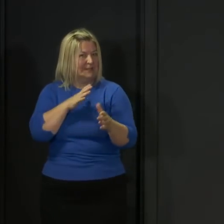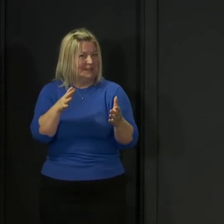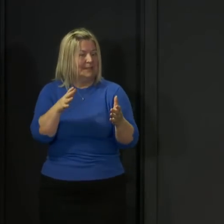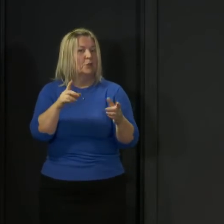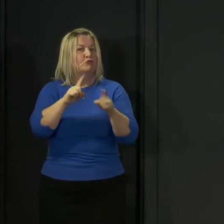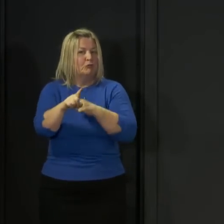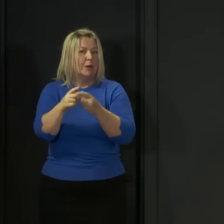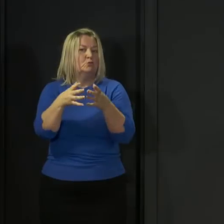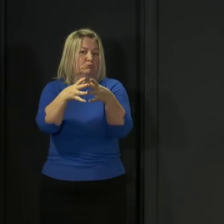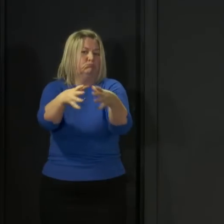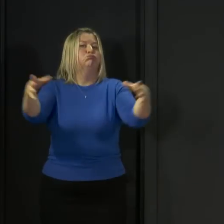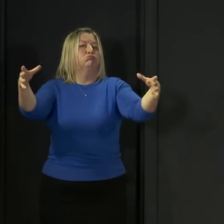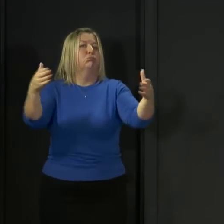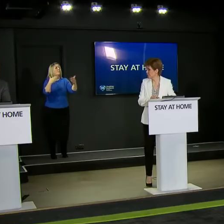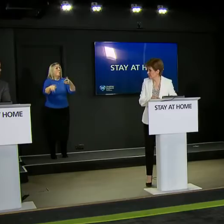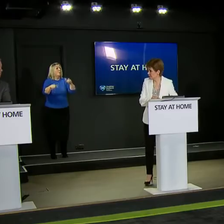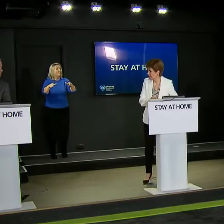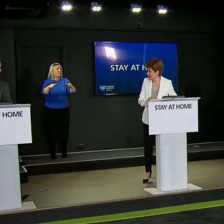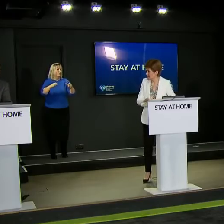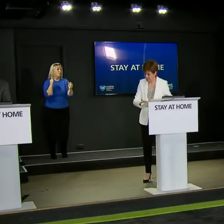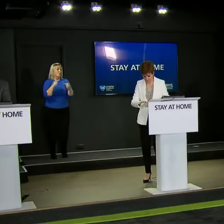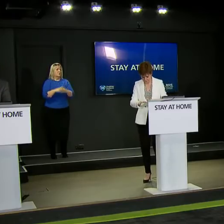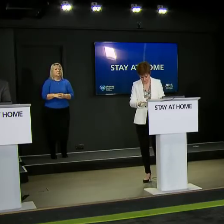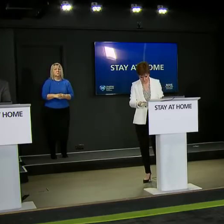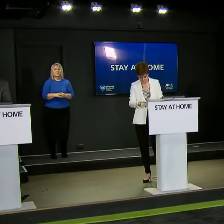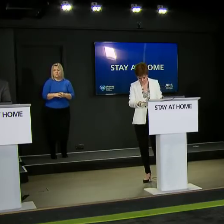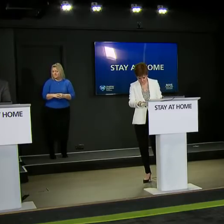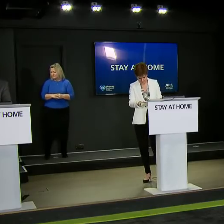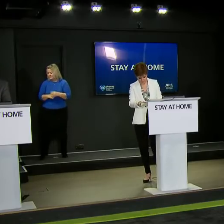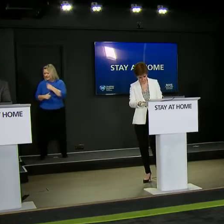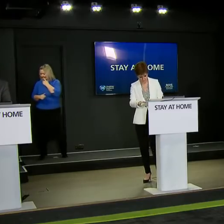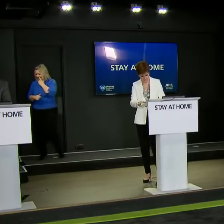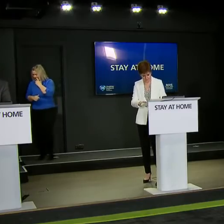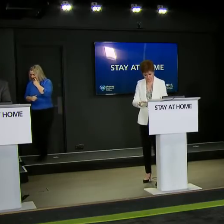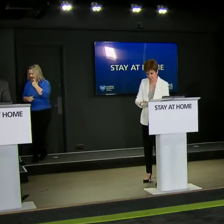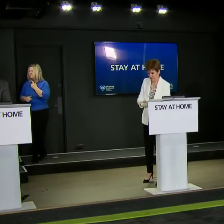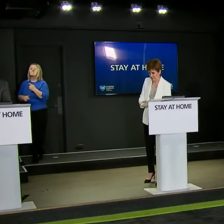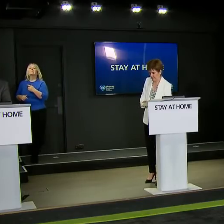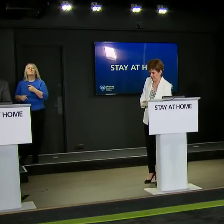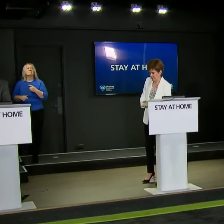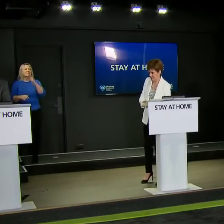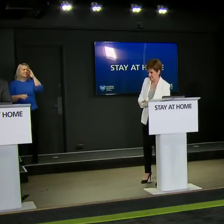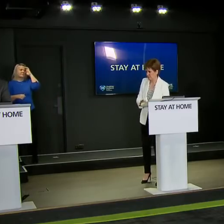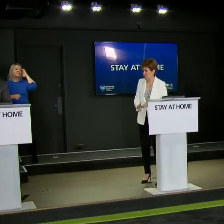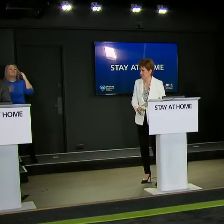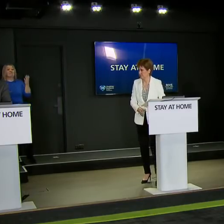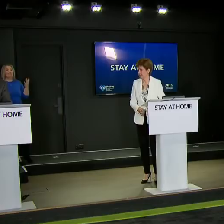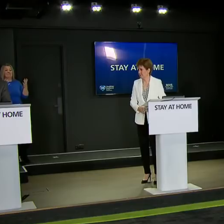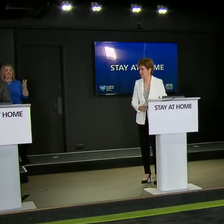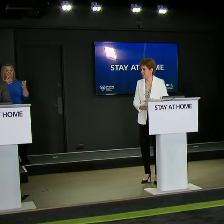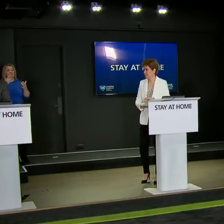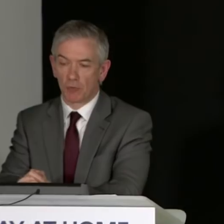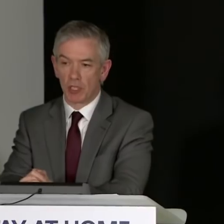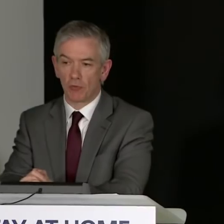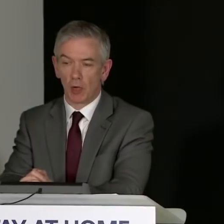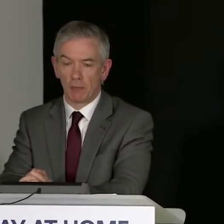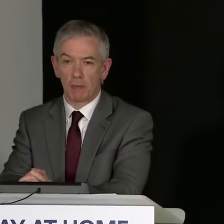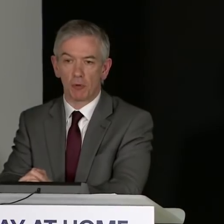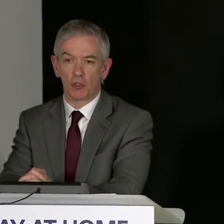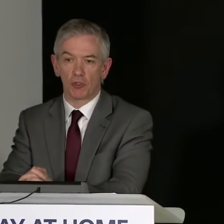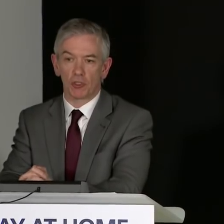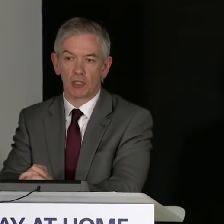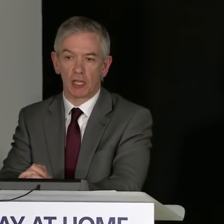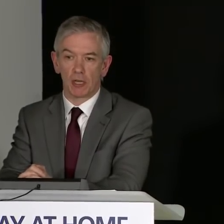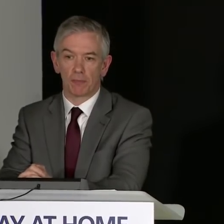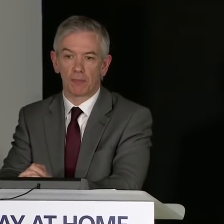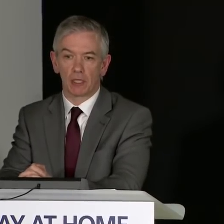group of the population I think receiving a test is a perfectly legitimate reason why